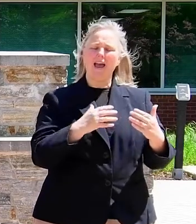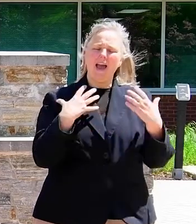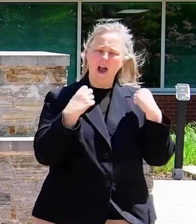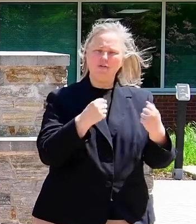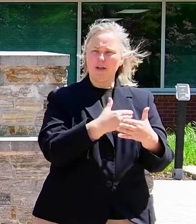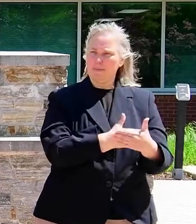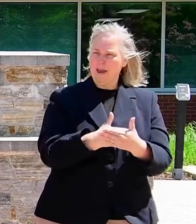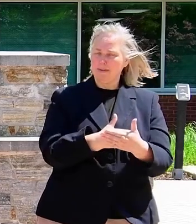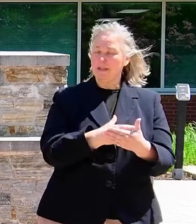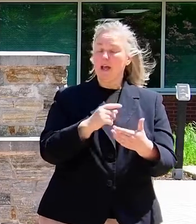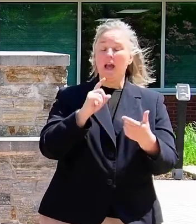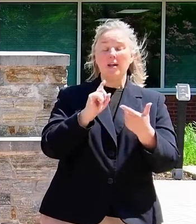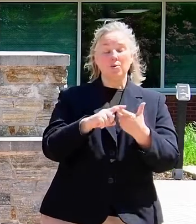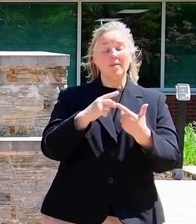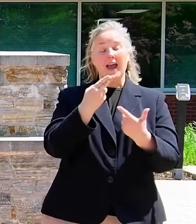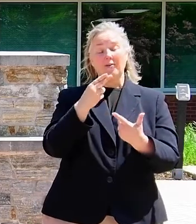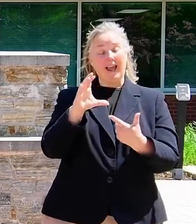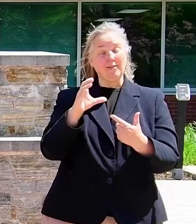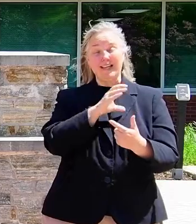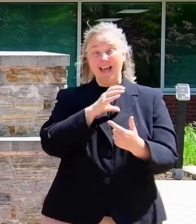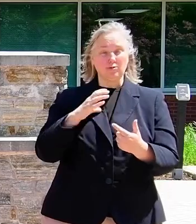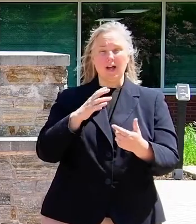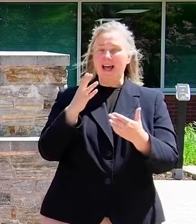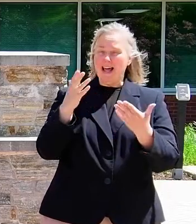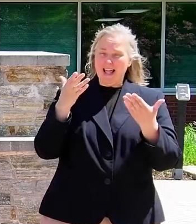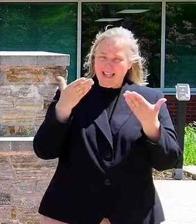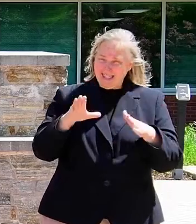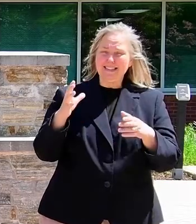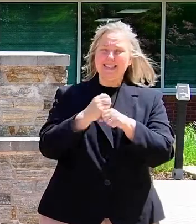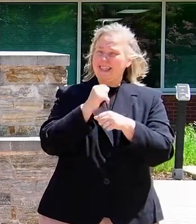to the Howard County Council, let's get this done.